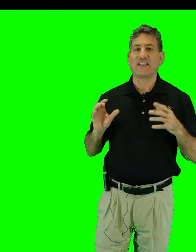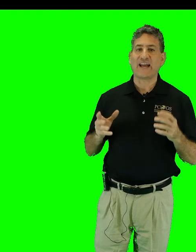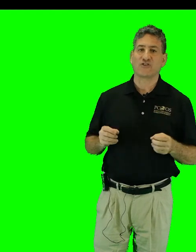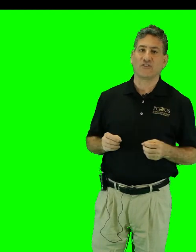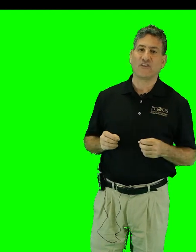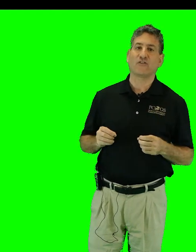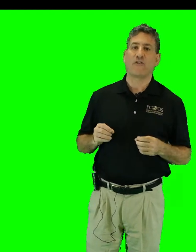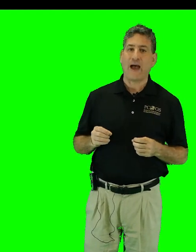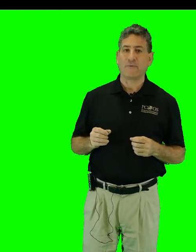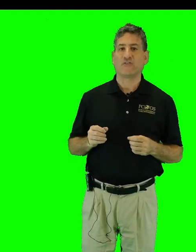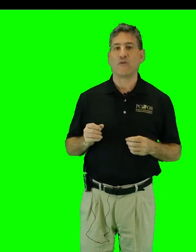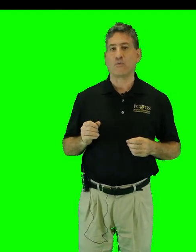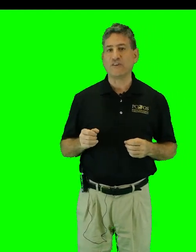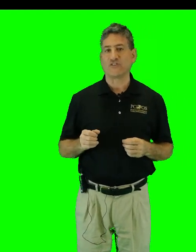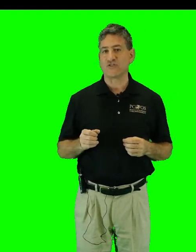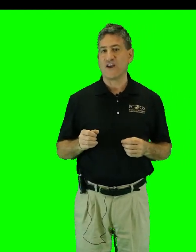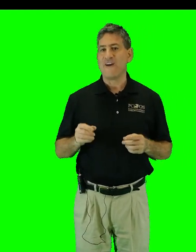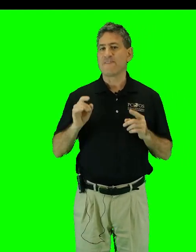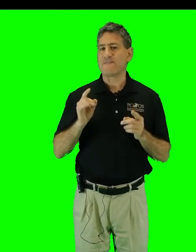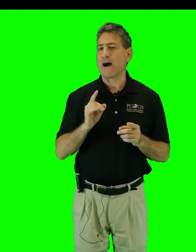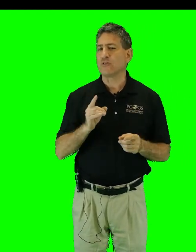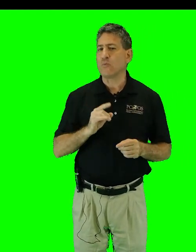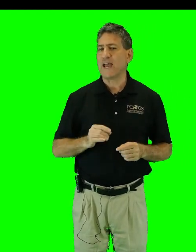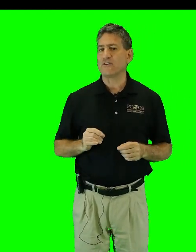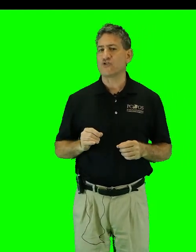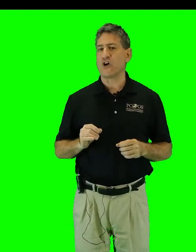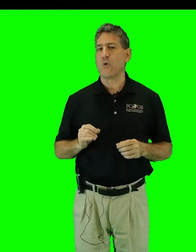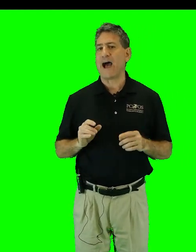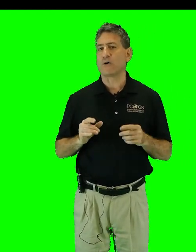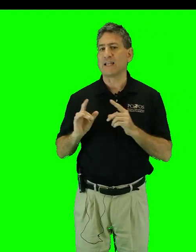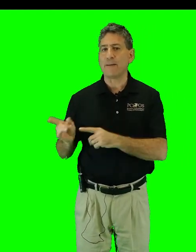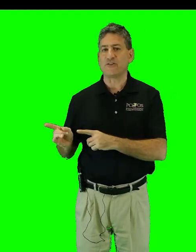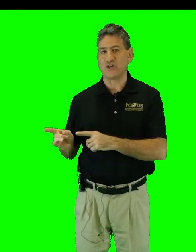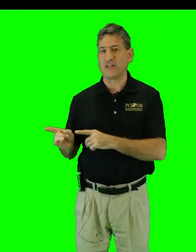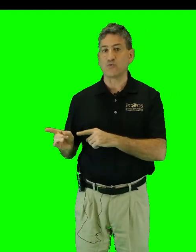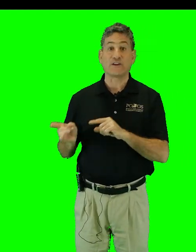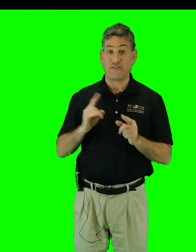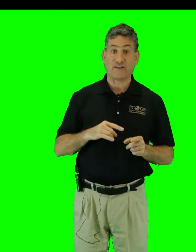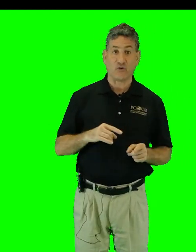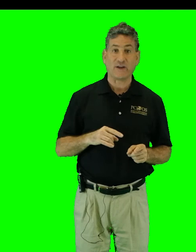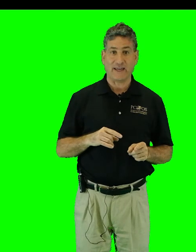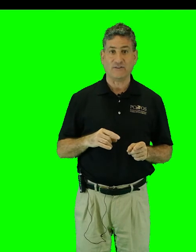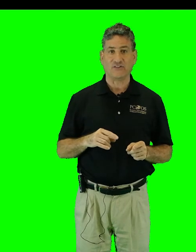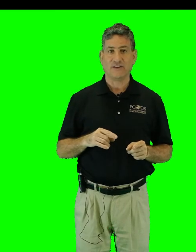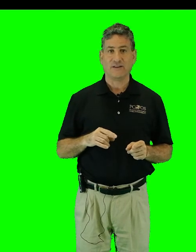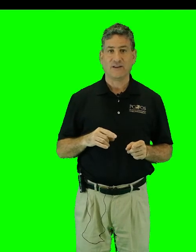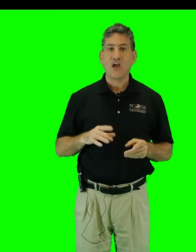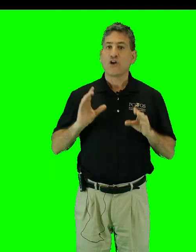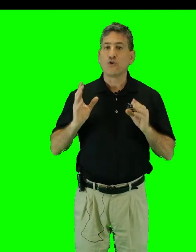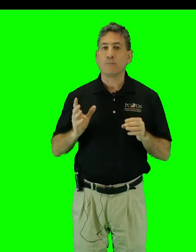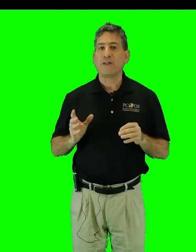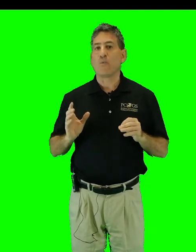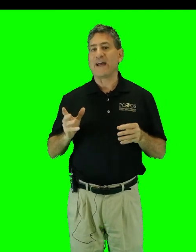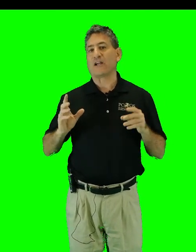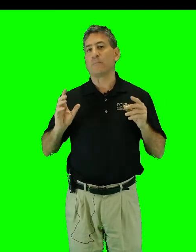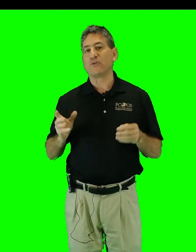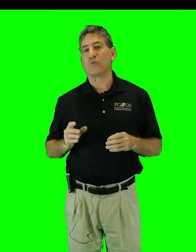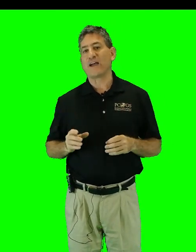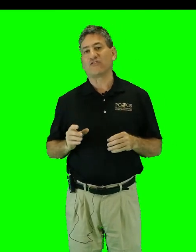the National Center for Atmospheric Research, found a way to show how climate change would affect hurricanes. Gutman ran a computerized